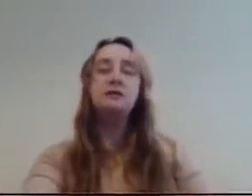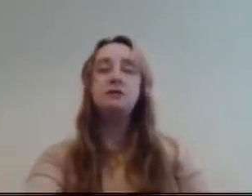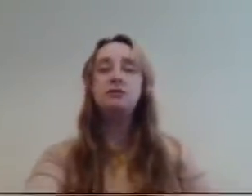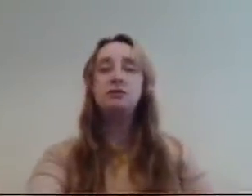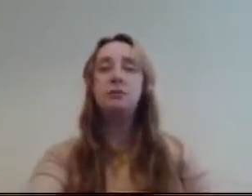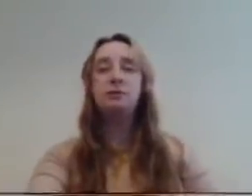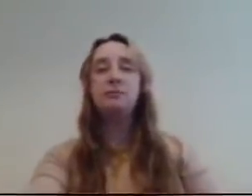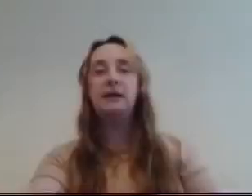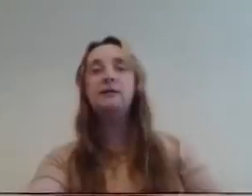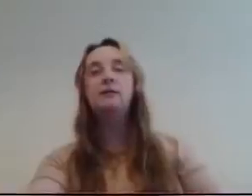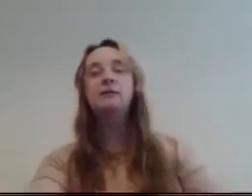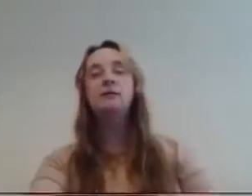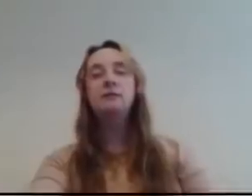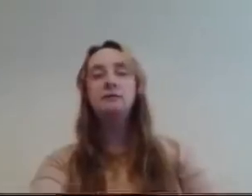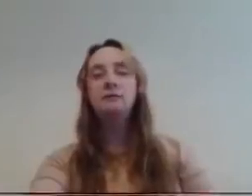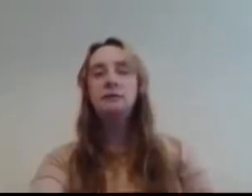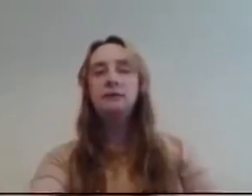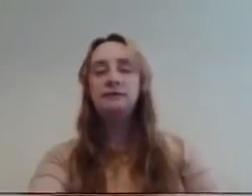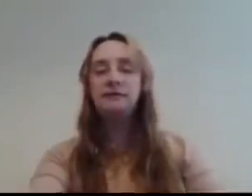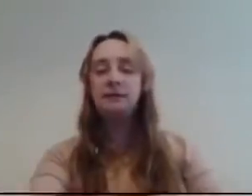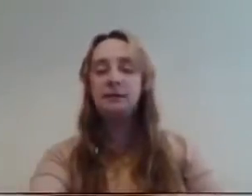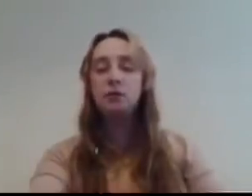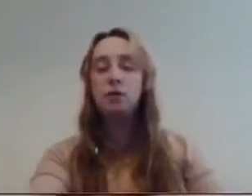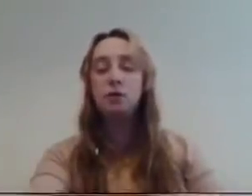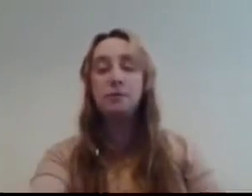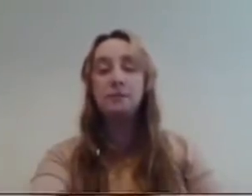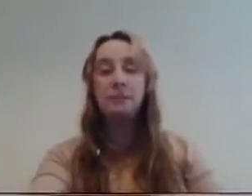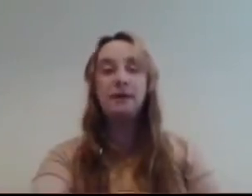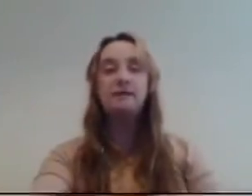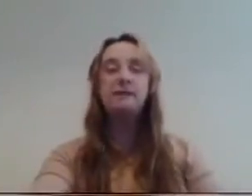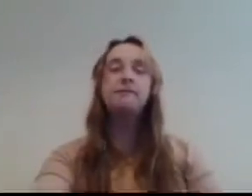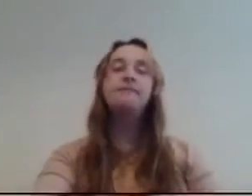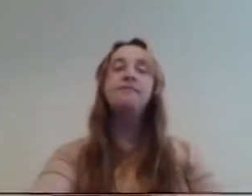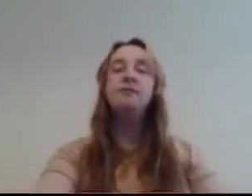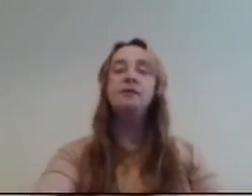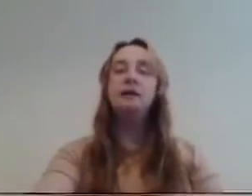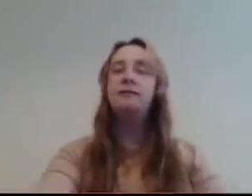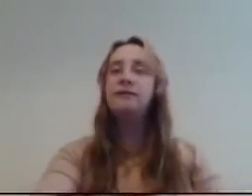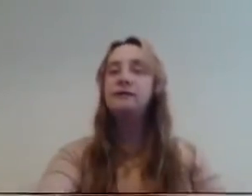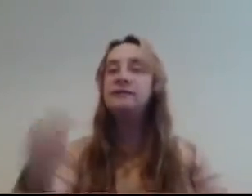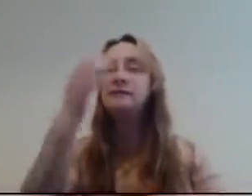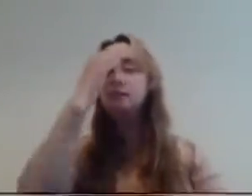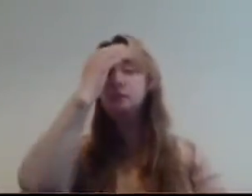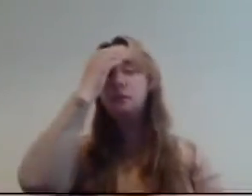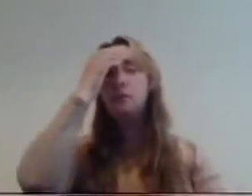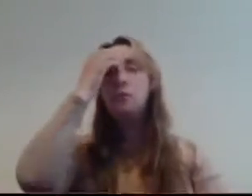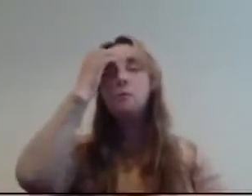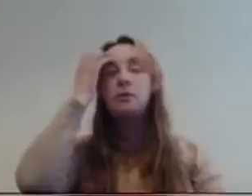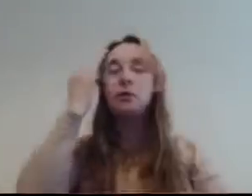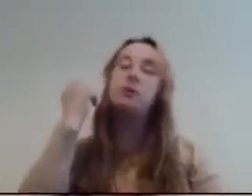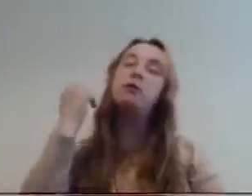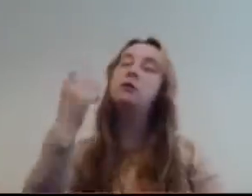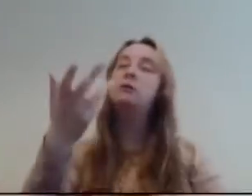match just about to begin. He says he'll go out to be the bait and his friend says what about your clerk?